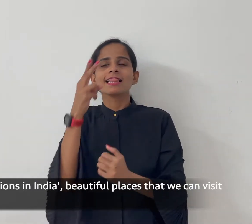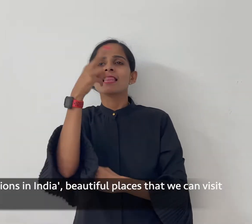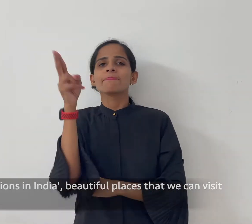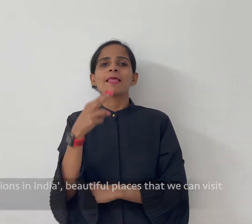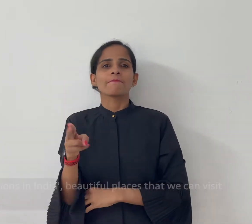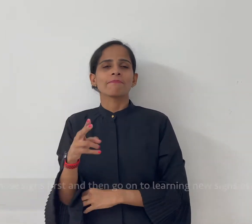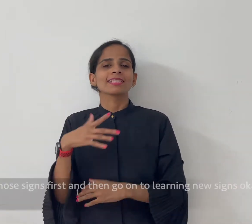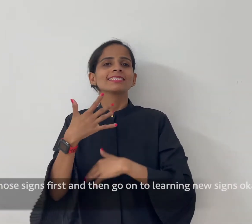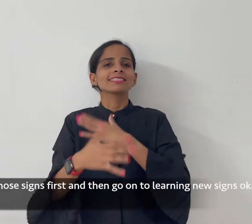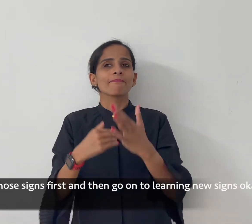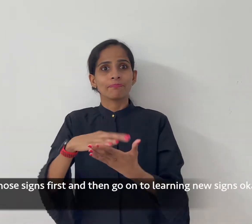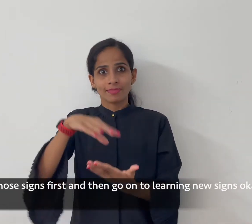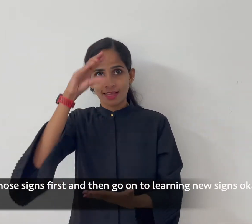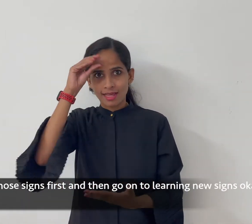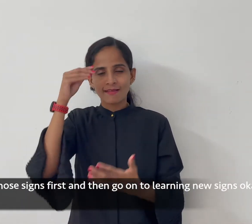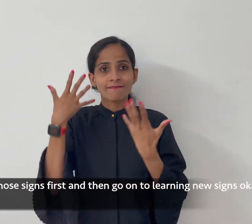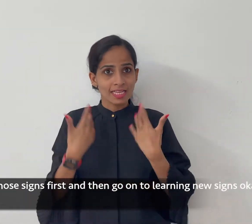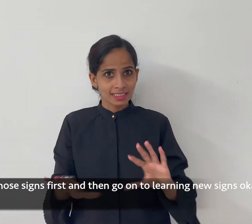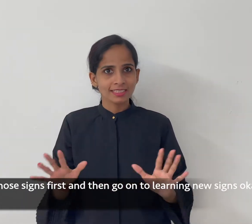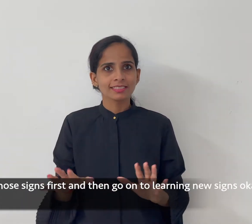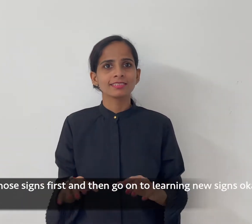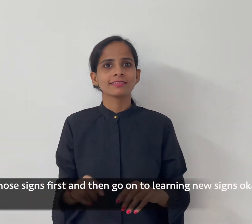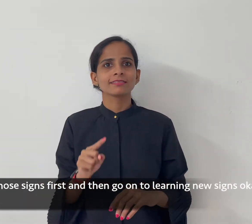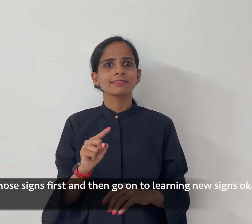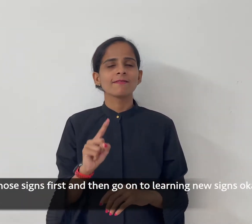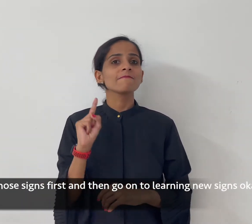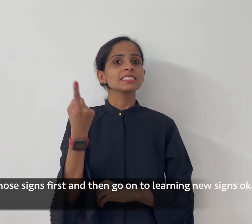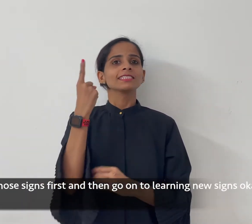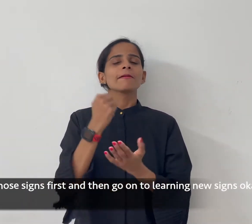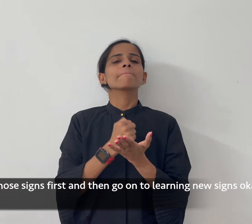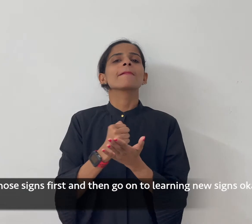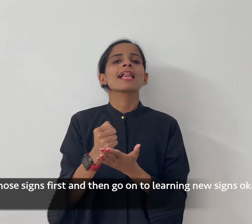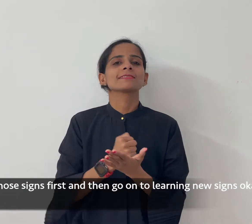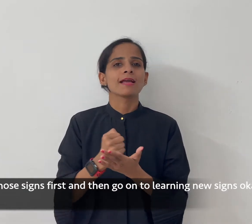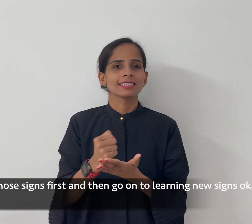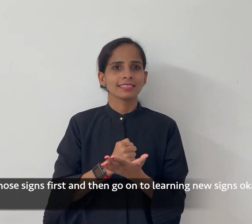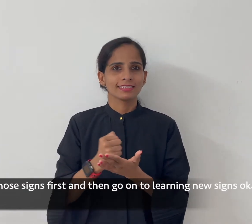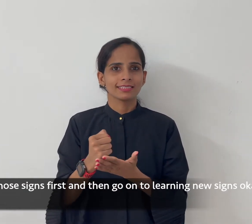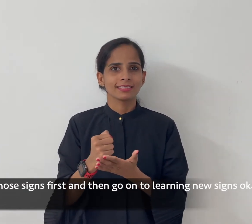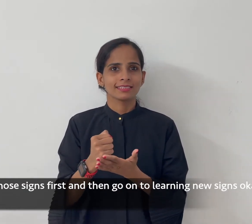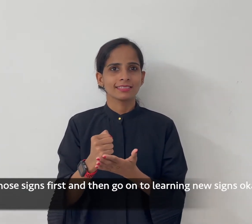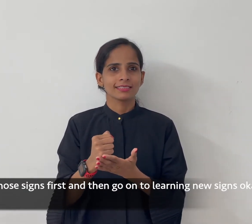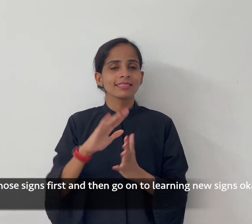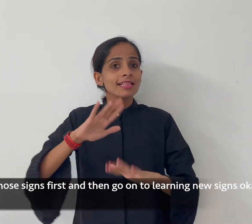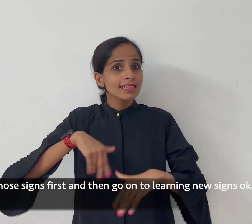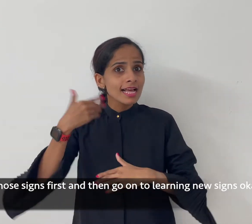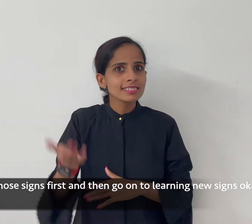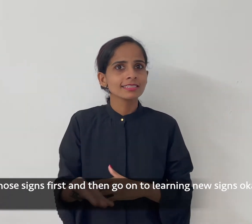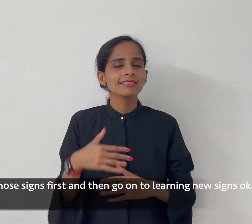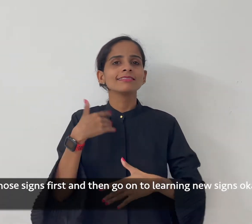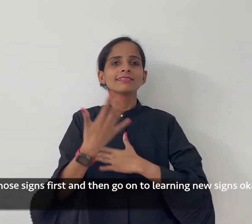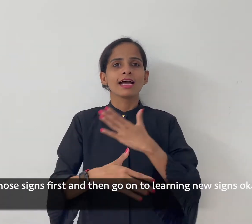So let's practice those signs first and then go on to learning new signs.